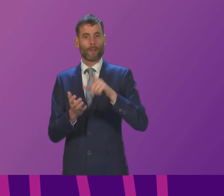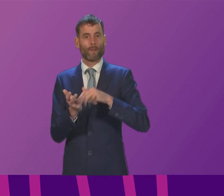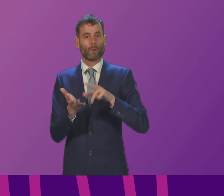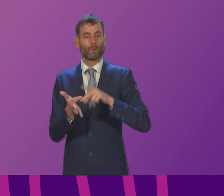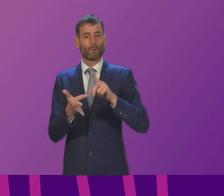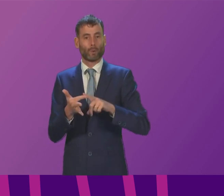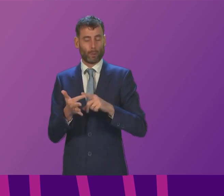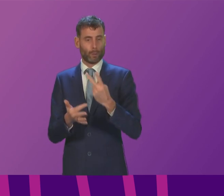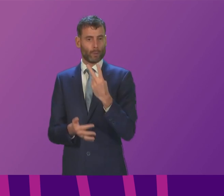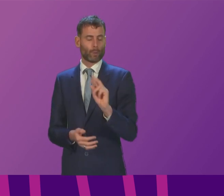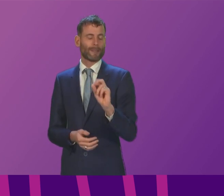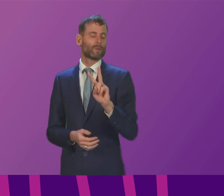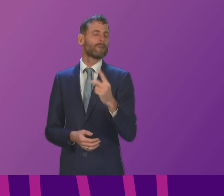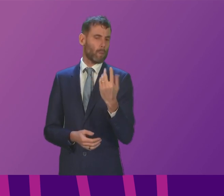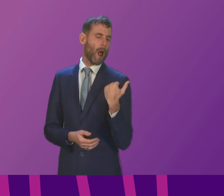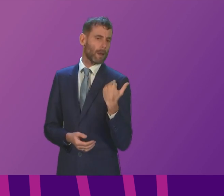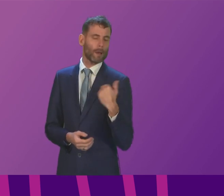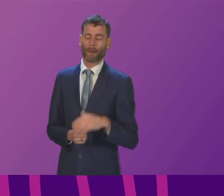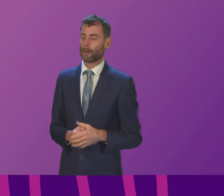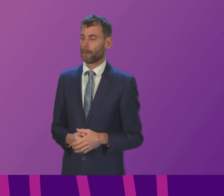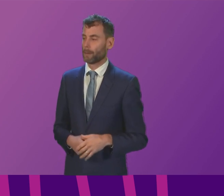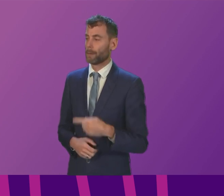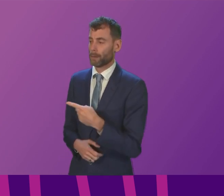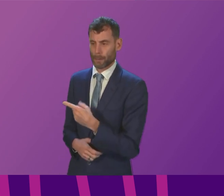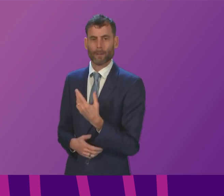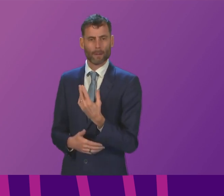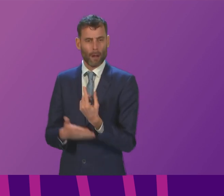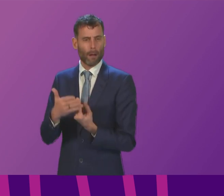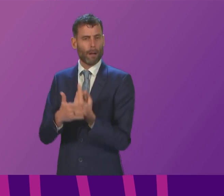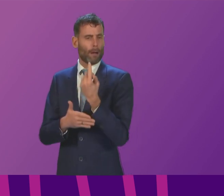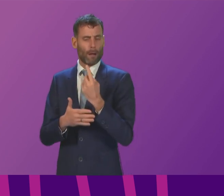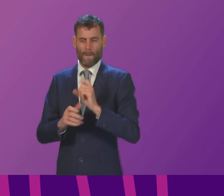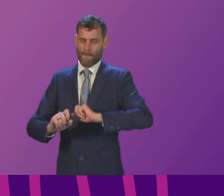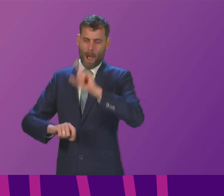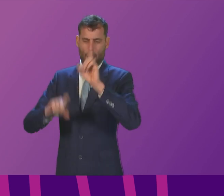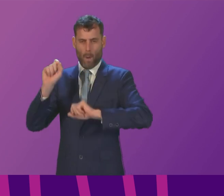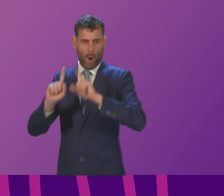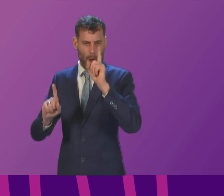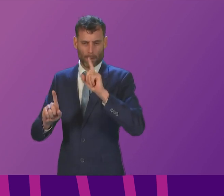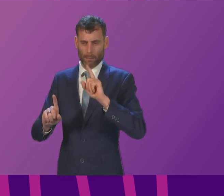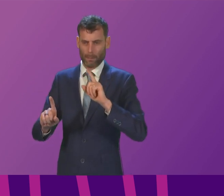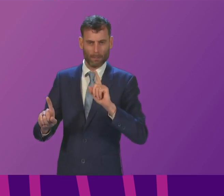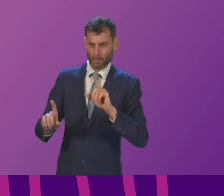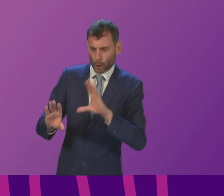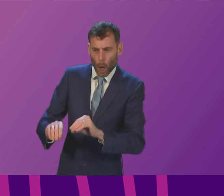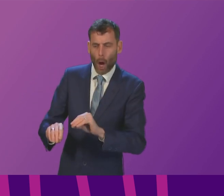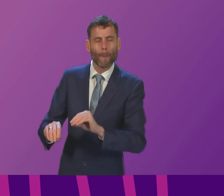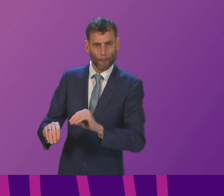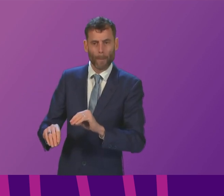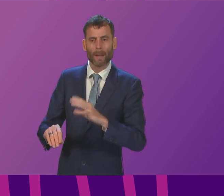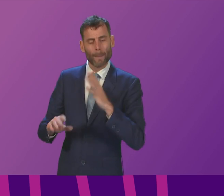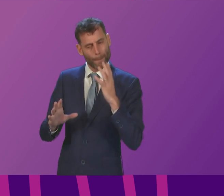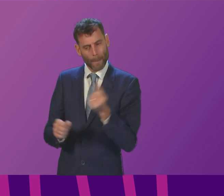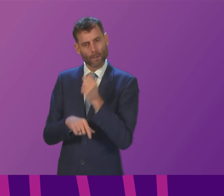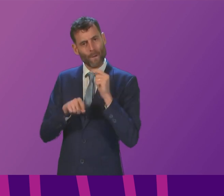First Minister We have taken several steps to highlight the nuisances and risks associated with fireworks and the new limitations on when they can be